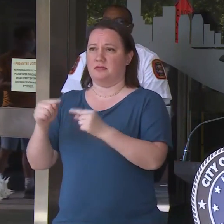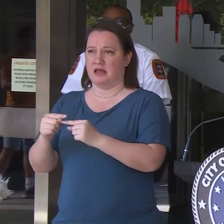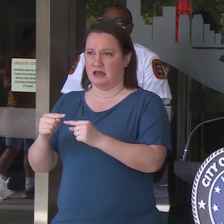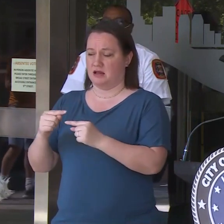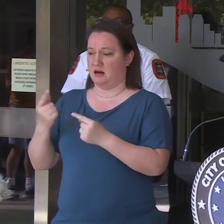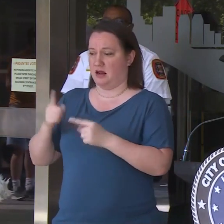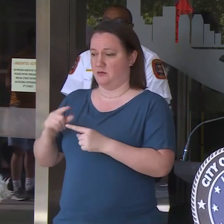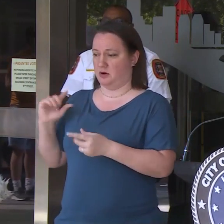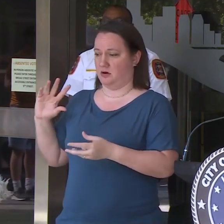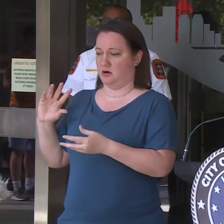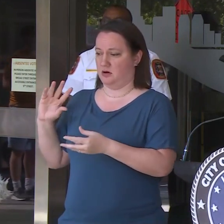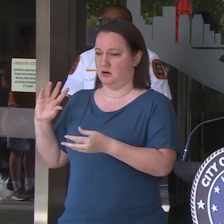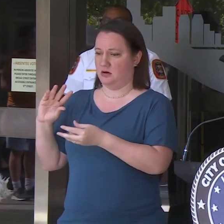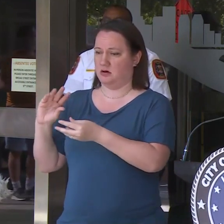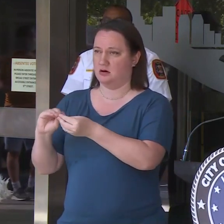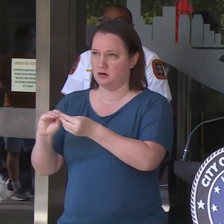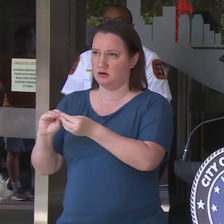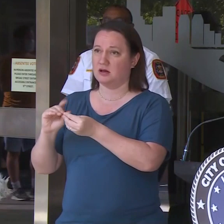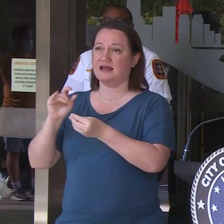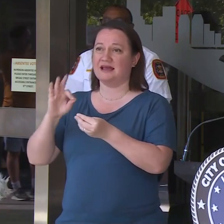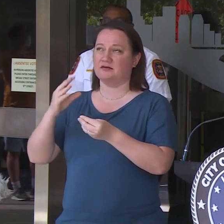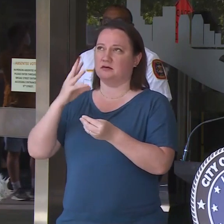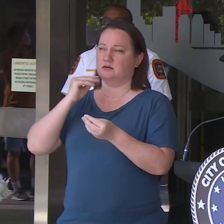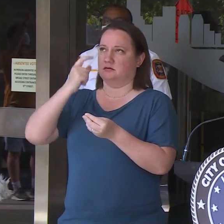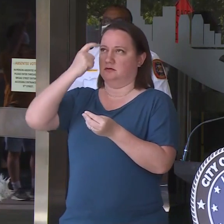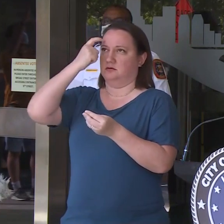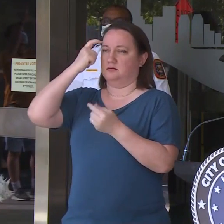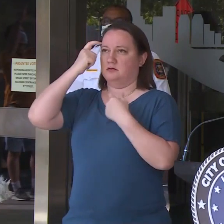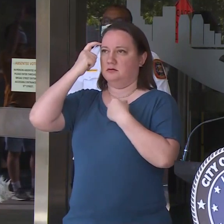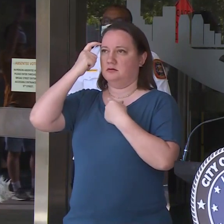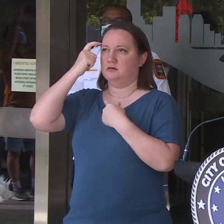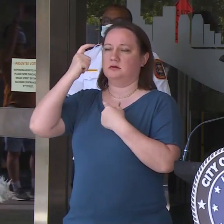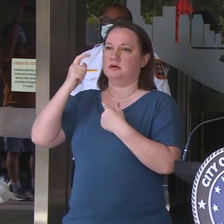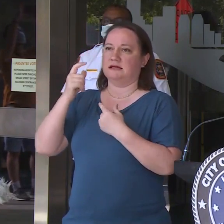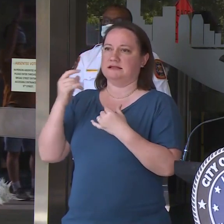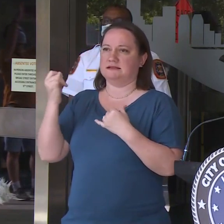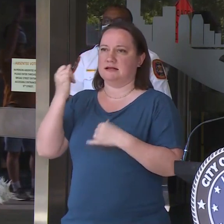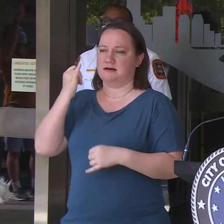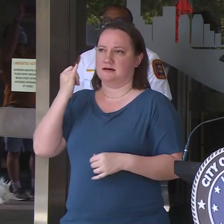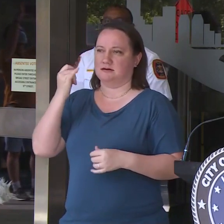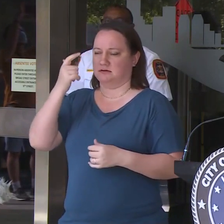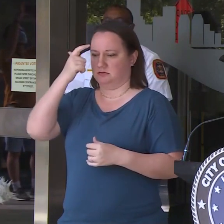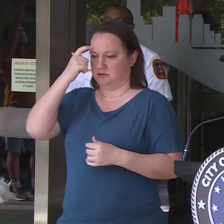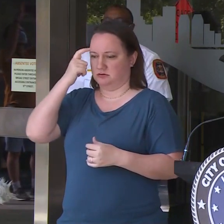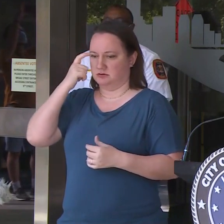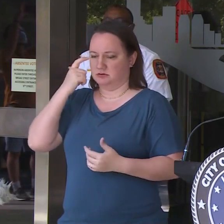have a traumatic incident like that, it sticks with you, right?